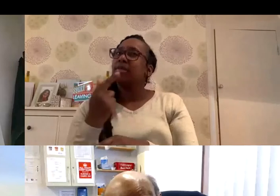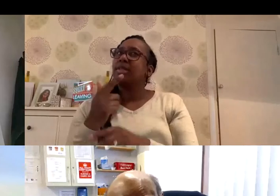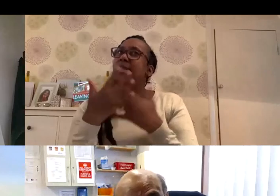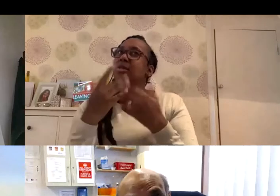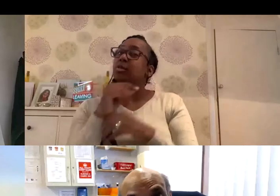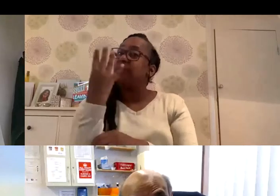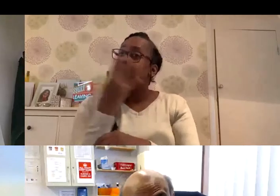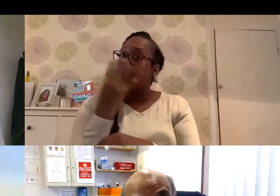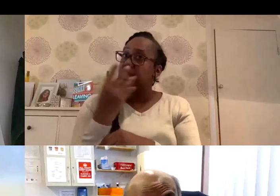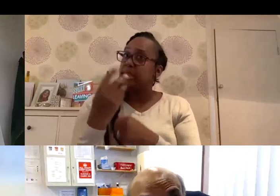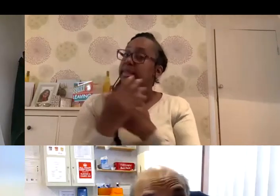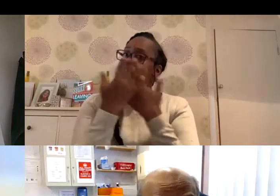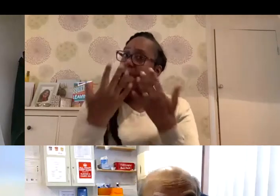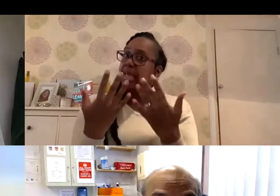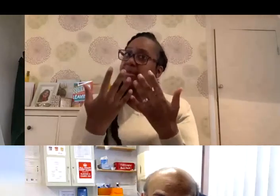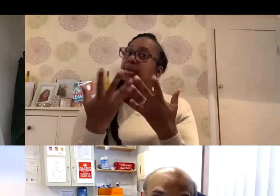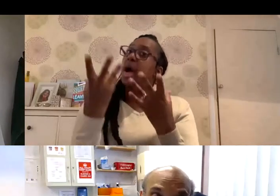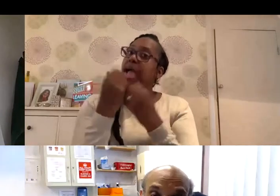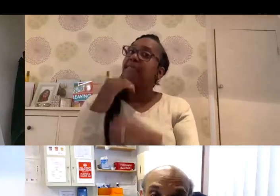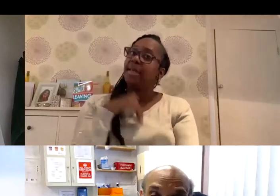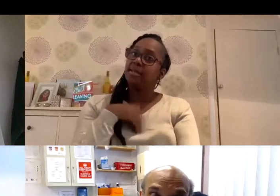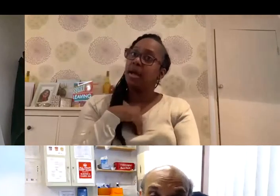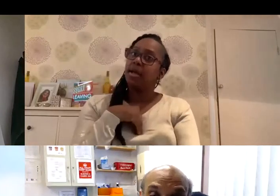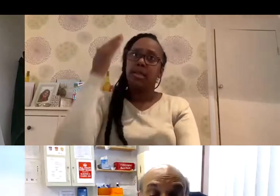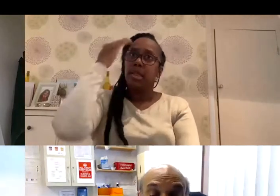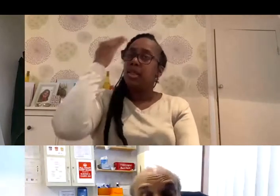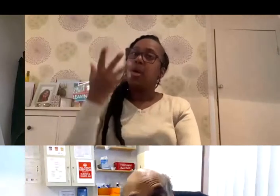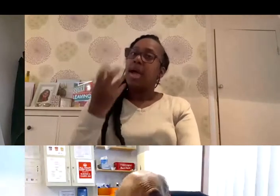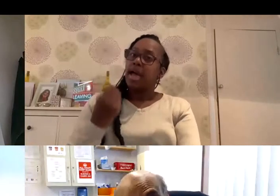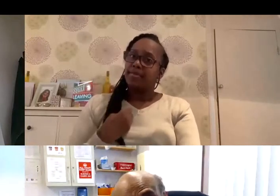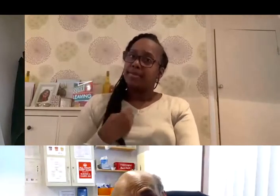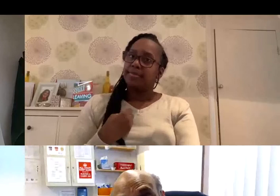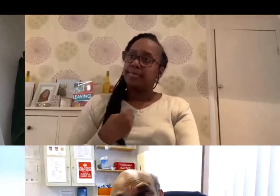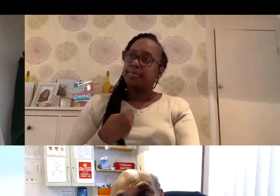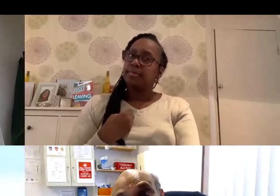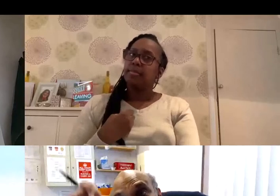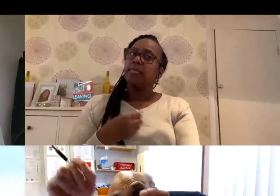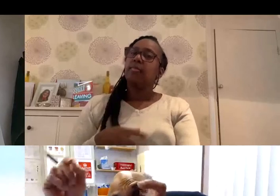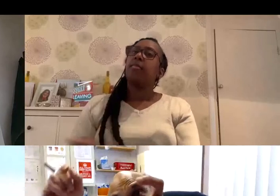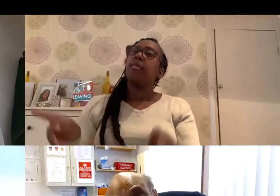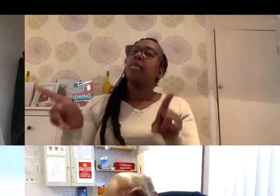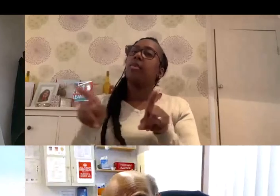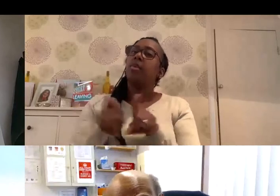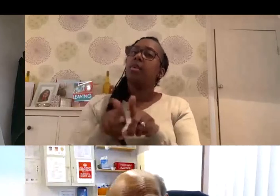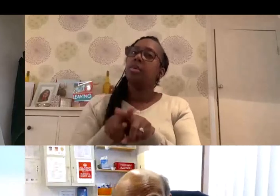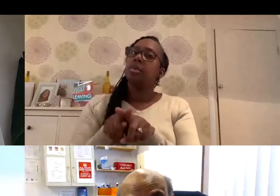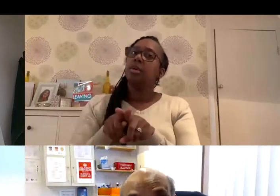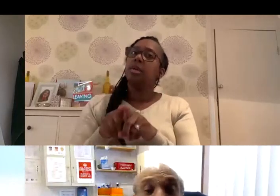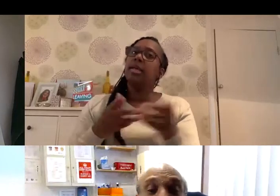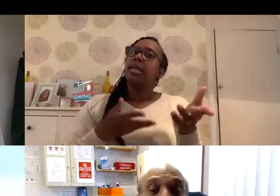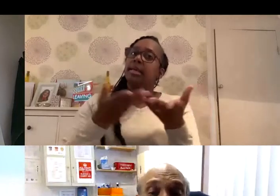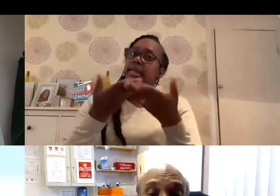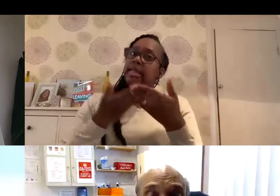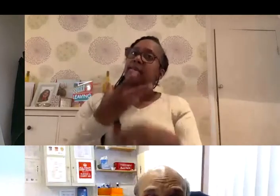14 days for others, you already have it, but you don't know it. You also need to understand that when they give you the vaccine,